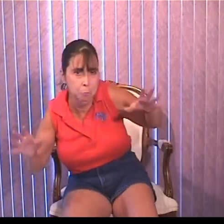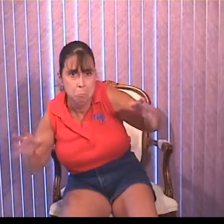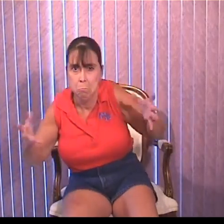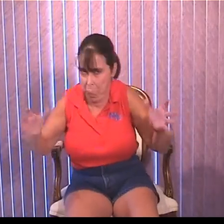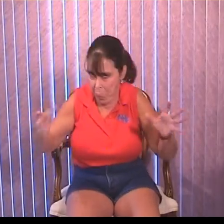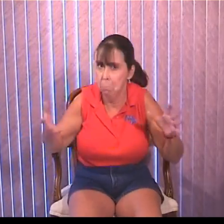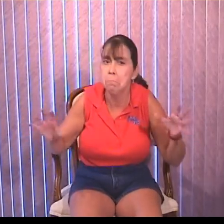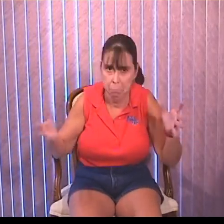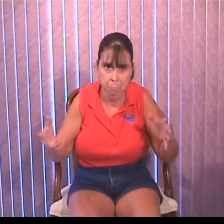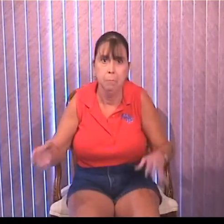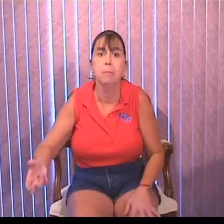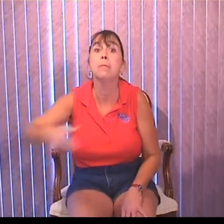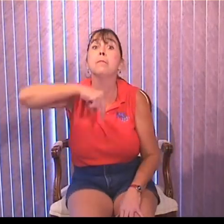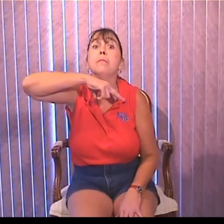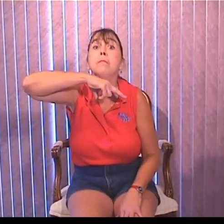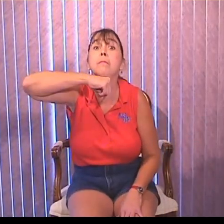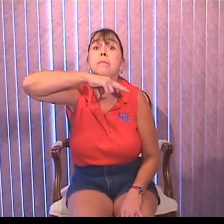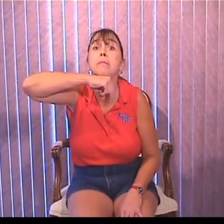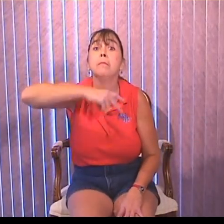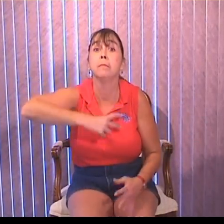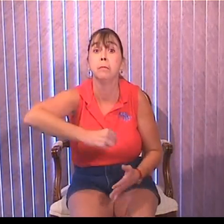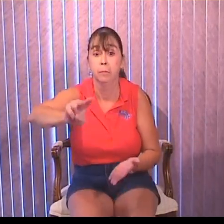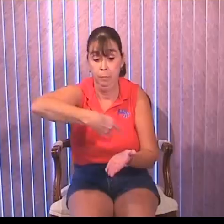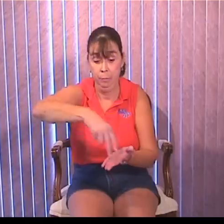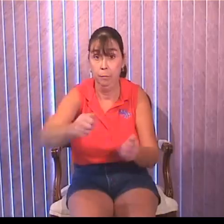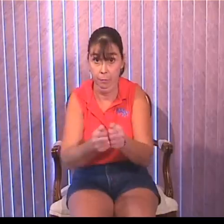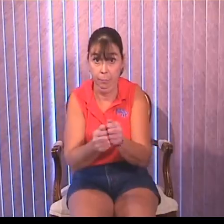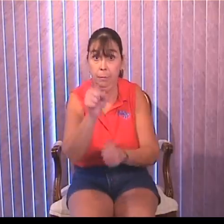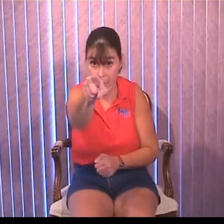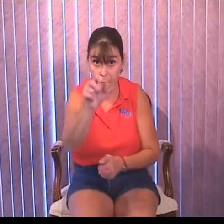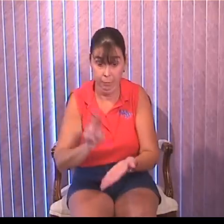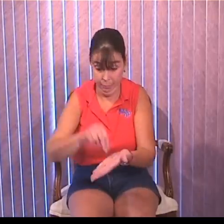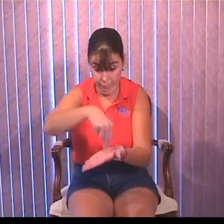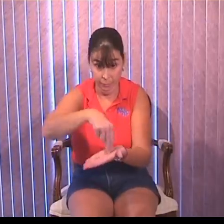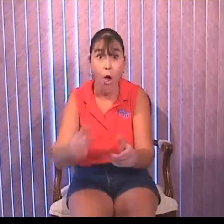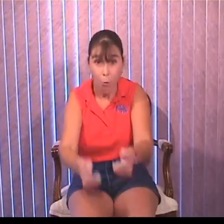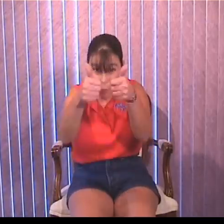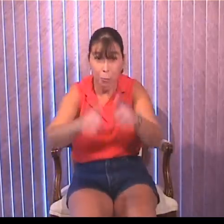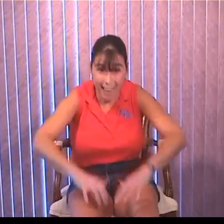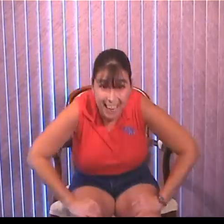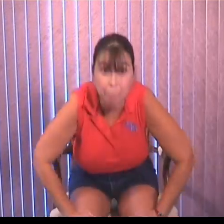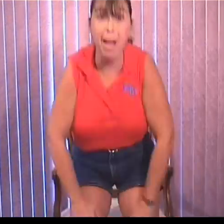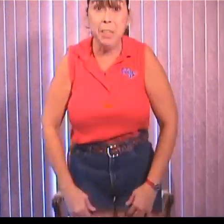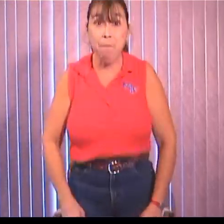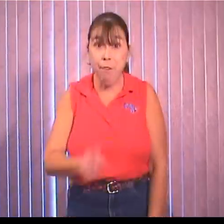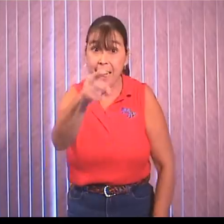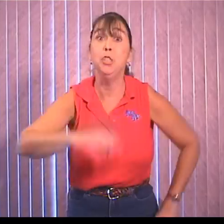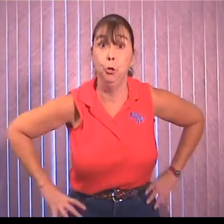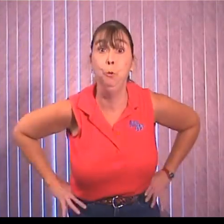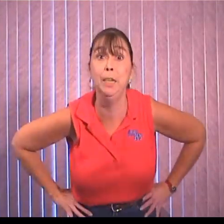when he has no chance. Tommy Turkey wants to dance with you. So get up on your feet, because you can